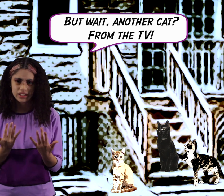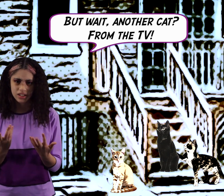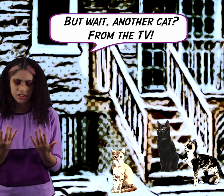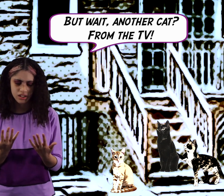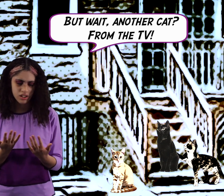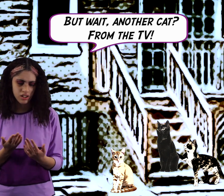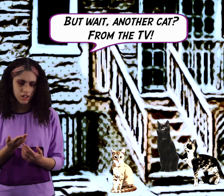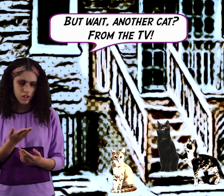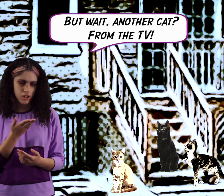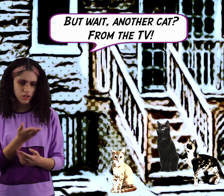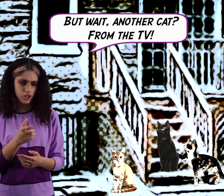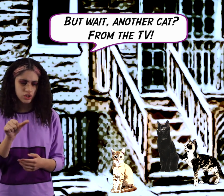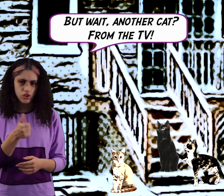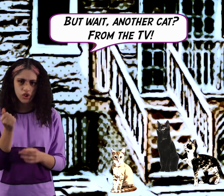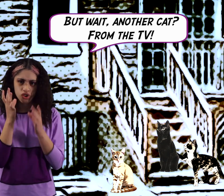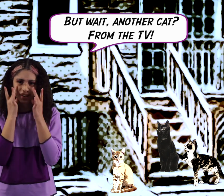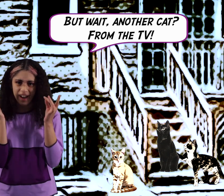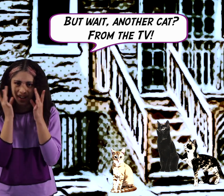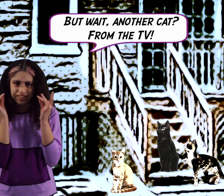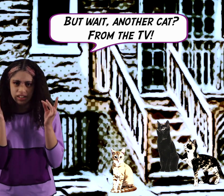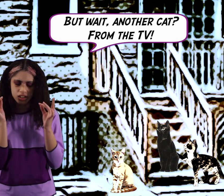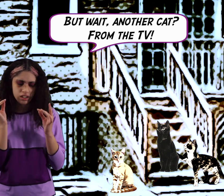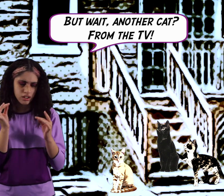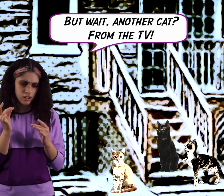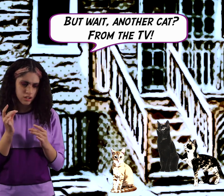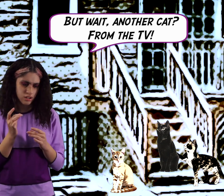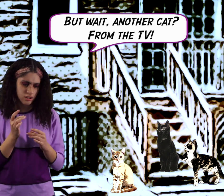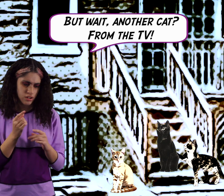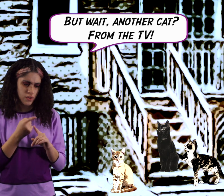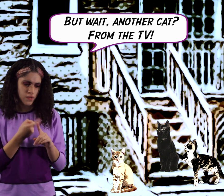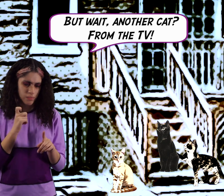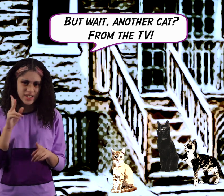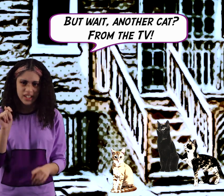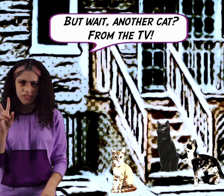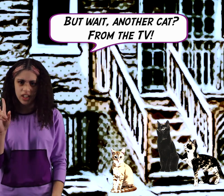there's a new cat from the tp